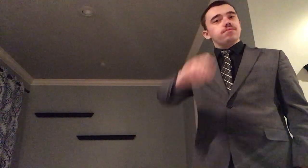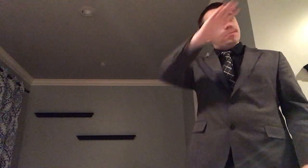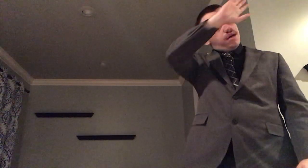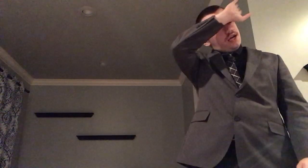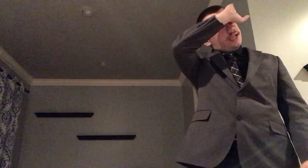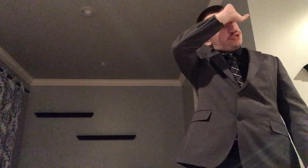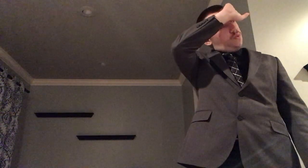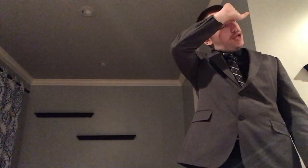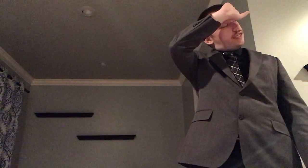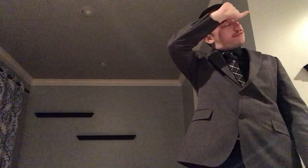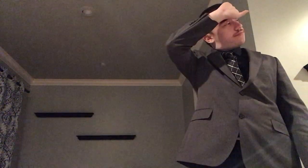sweating